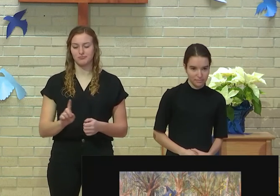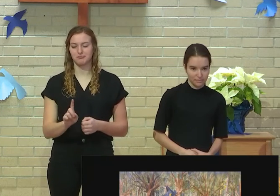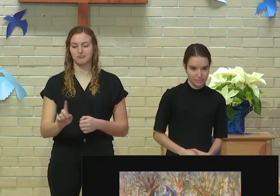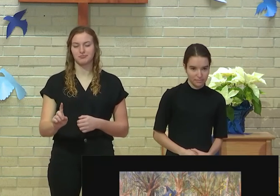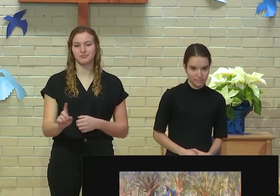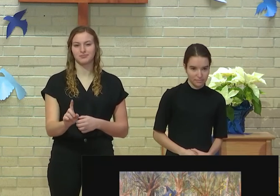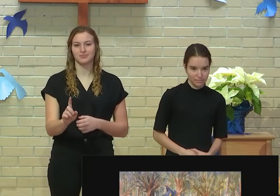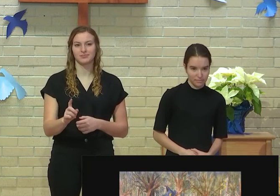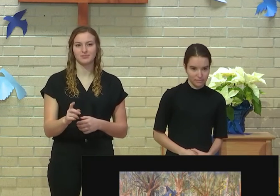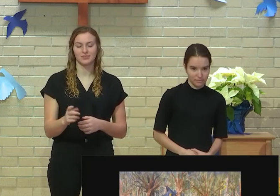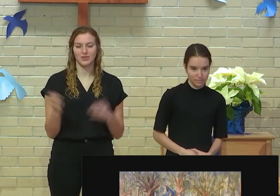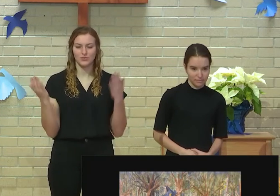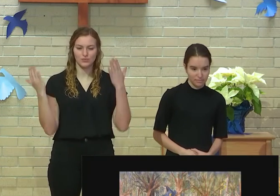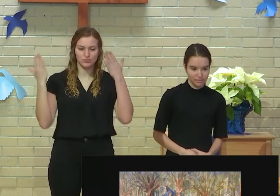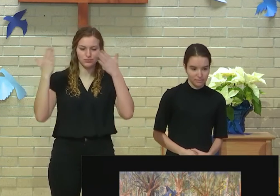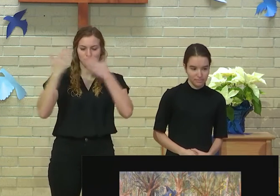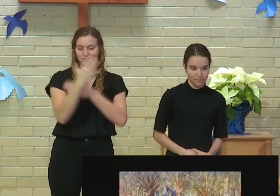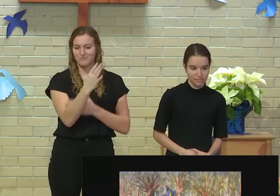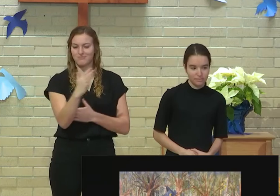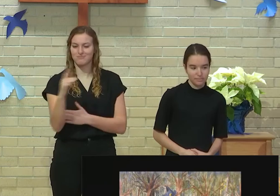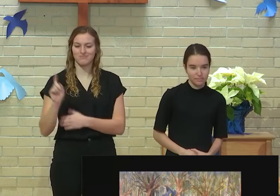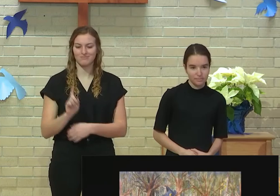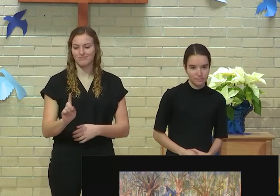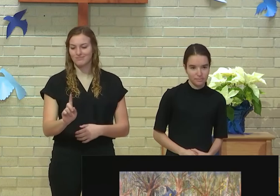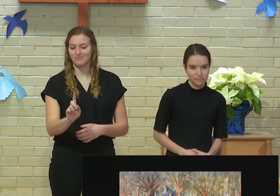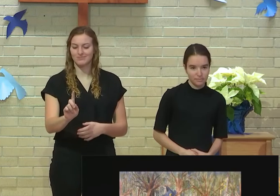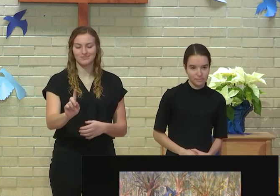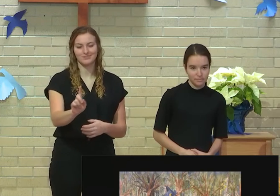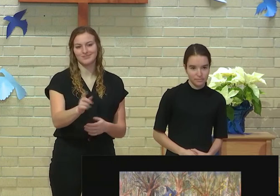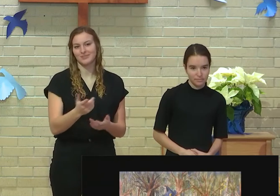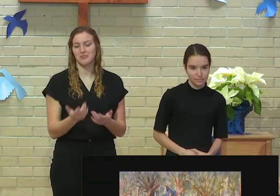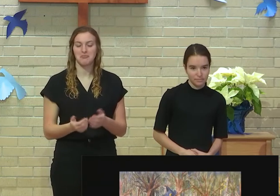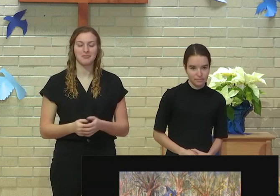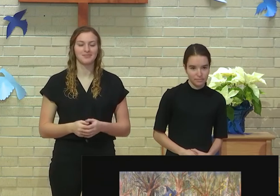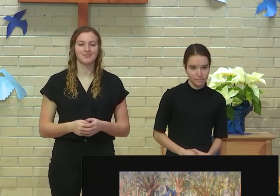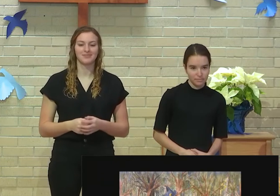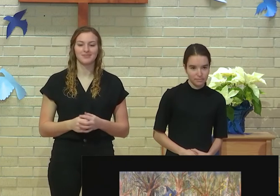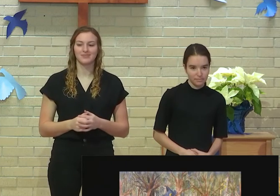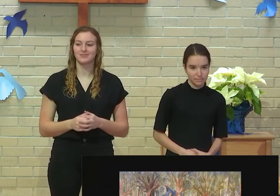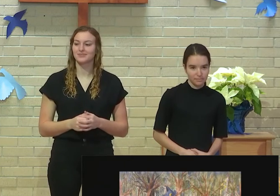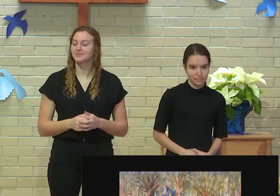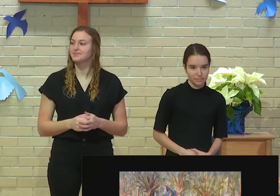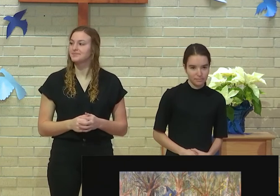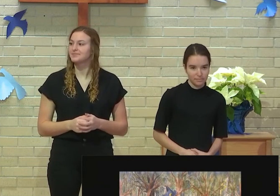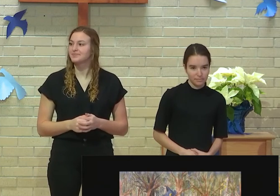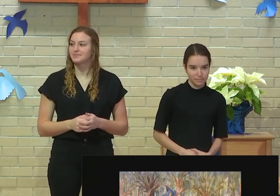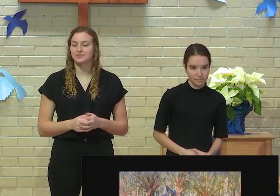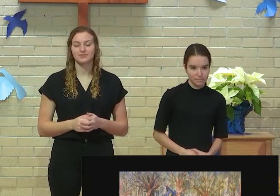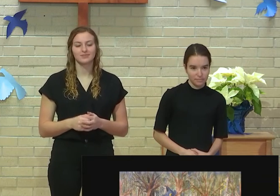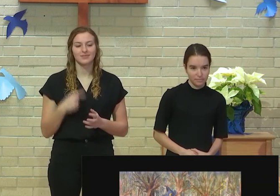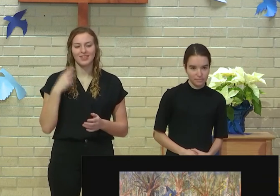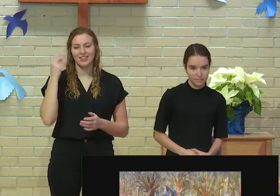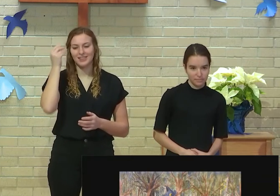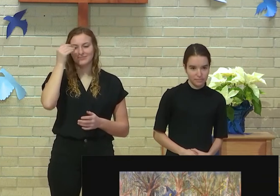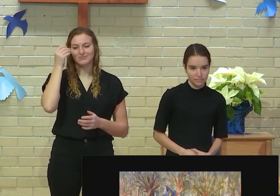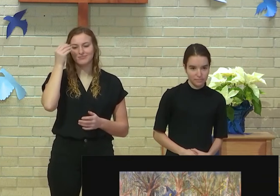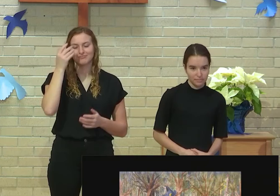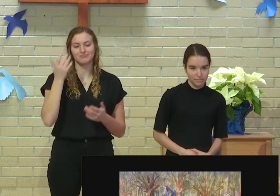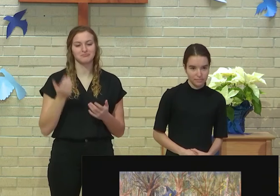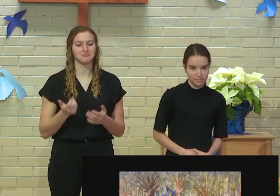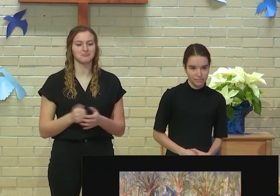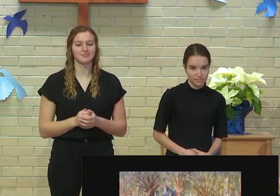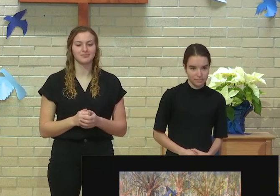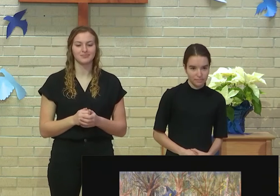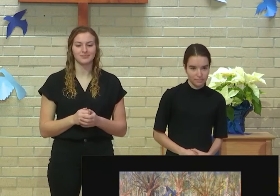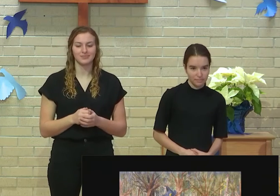the dark forest or, like, forbidden forest or whatever. And I thought, wouldn't it be interesting